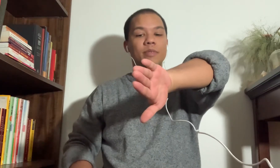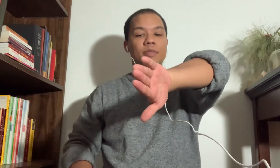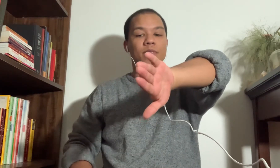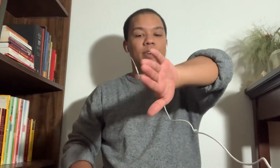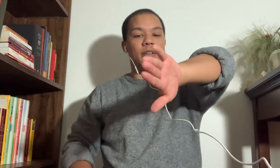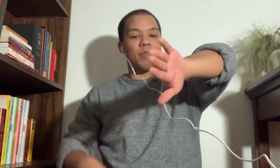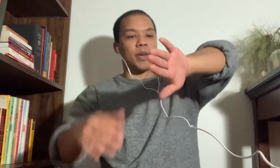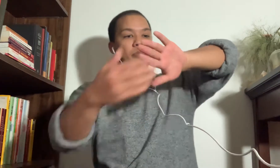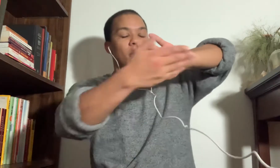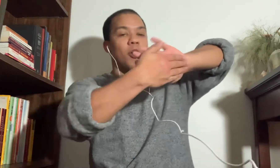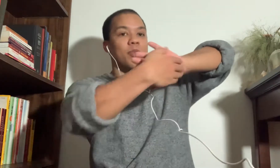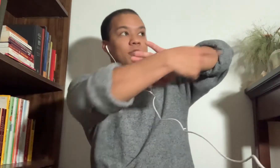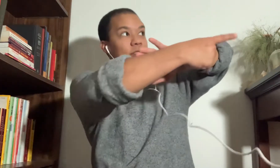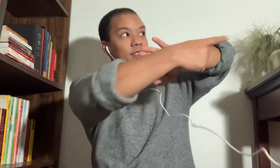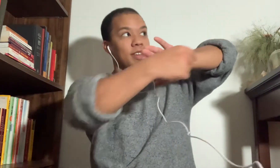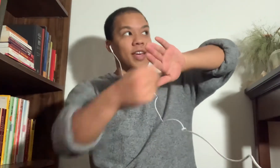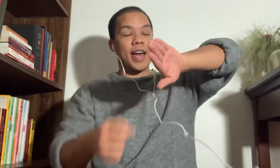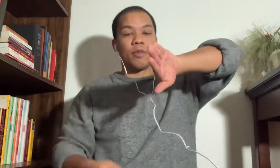Right? My palm is facing out.